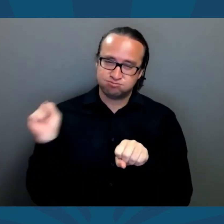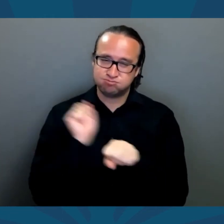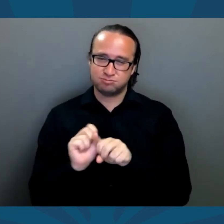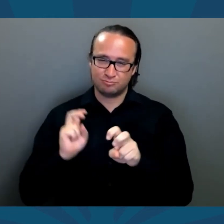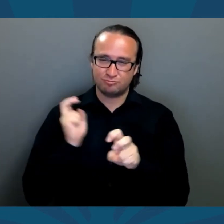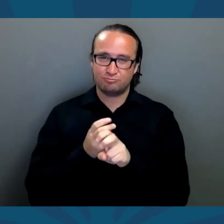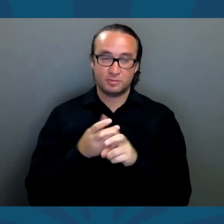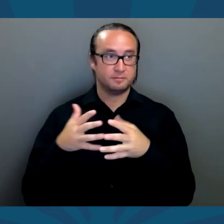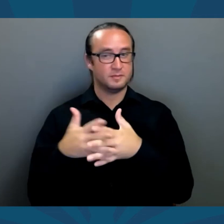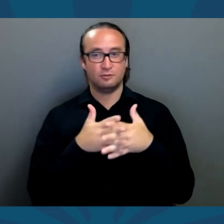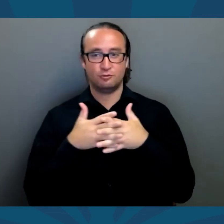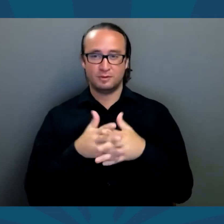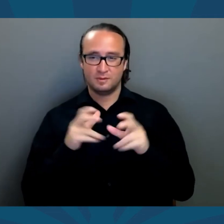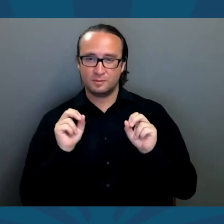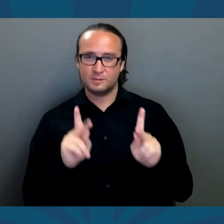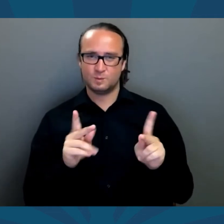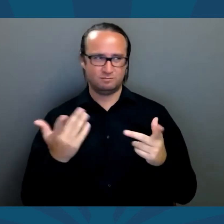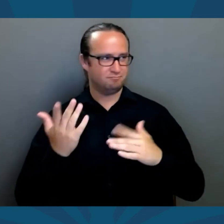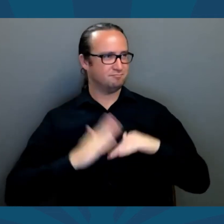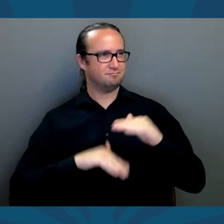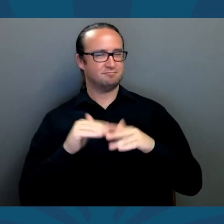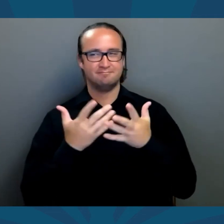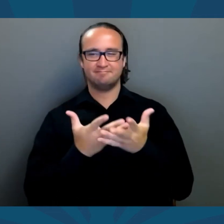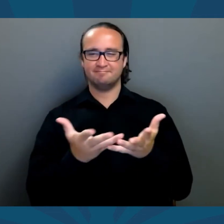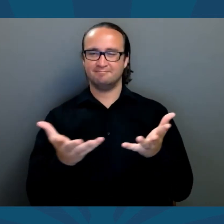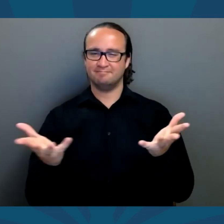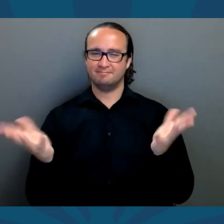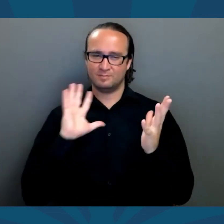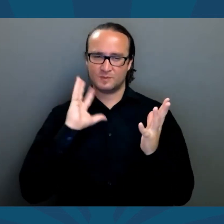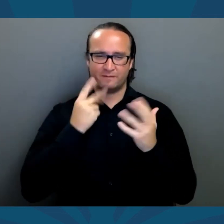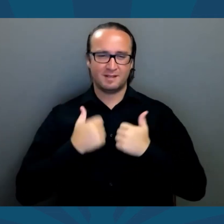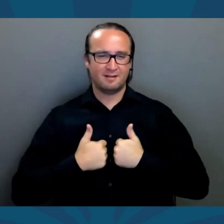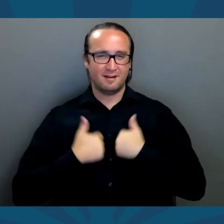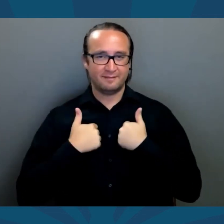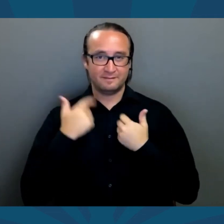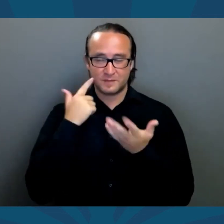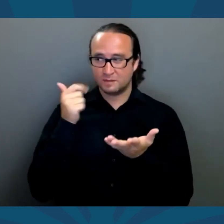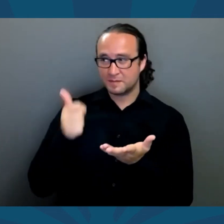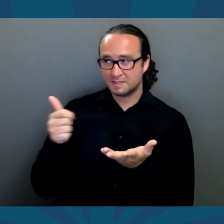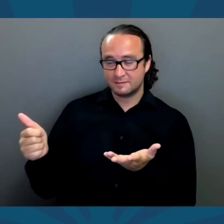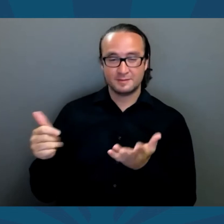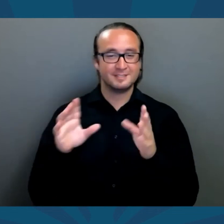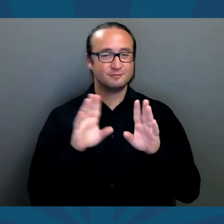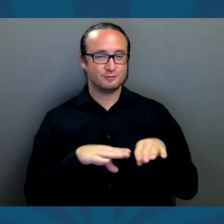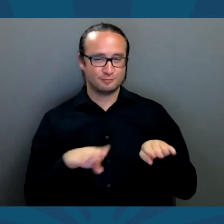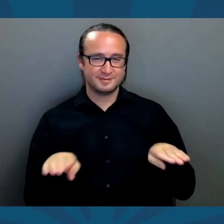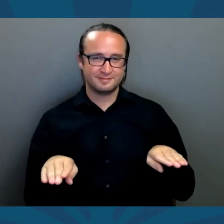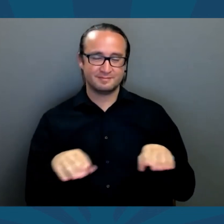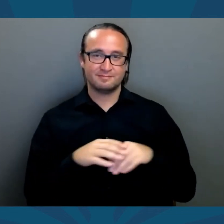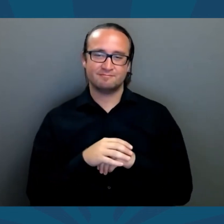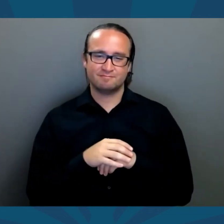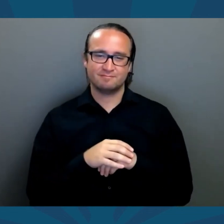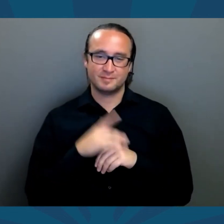With hard work and the American opportunity, they built a beautiful life for themselves and their